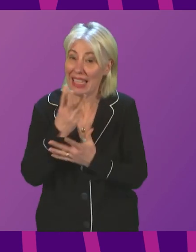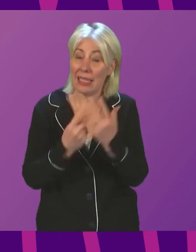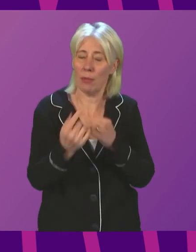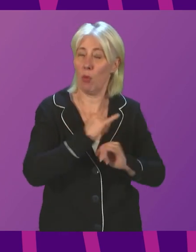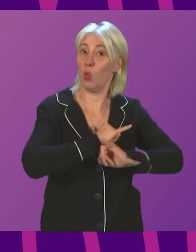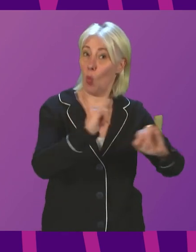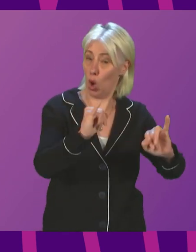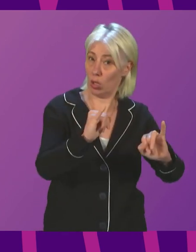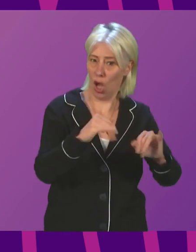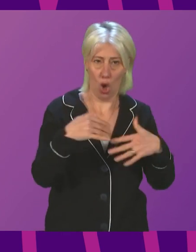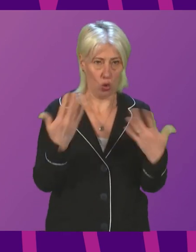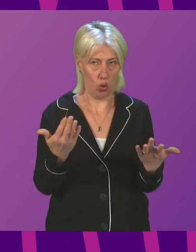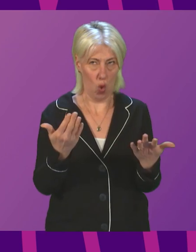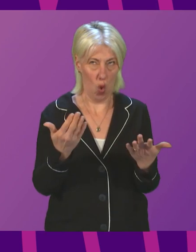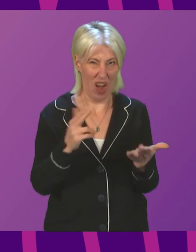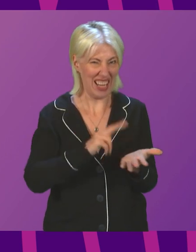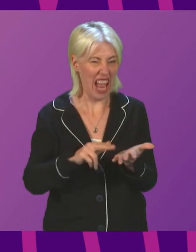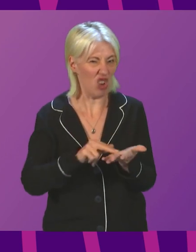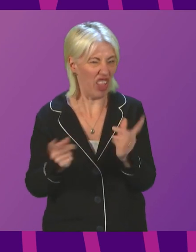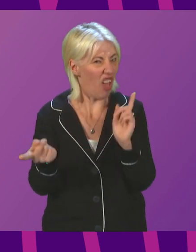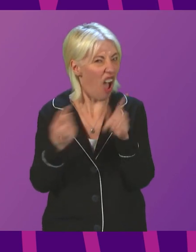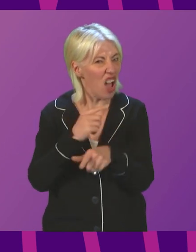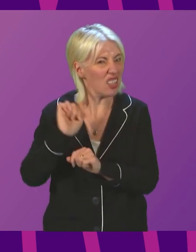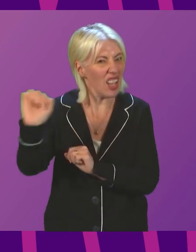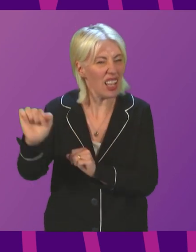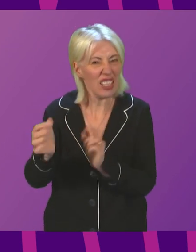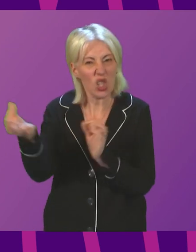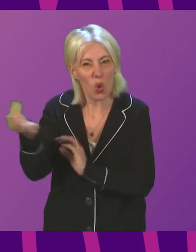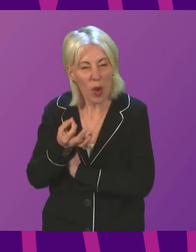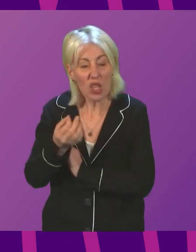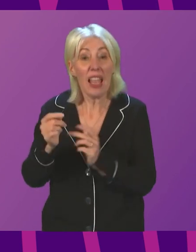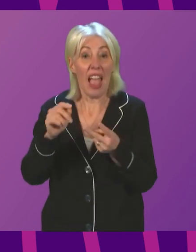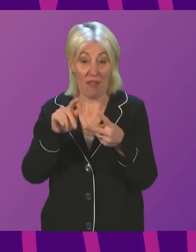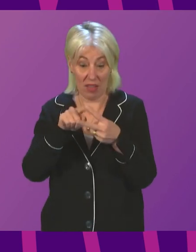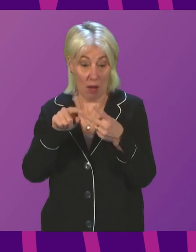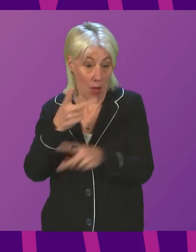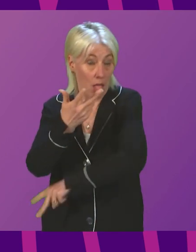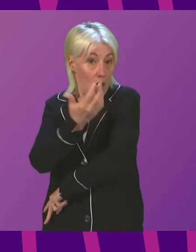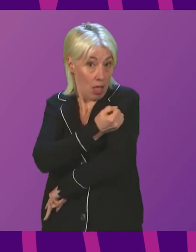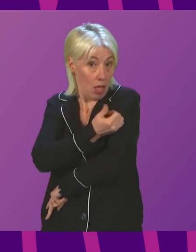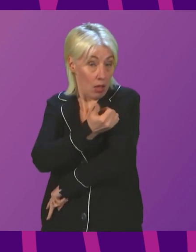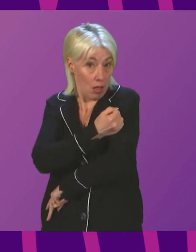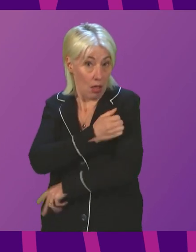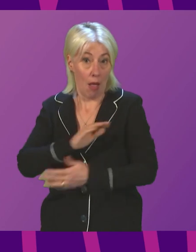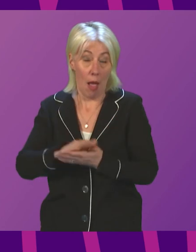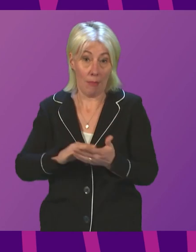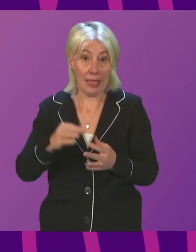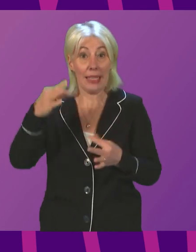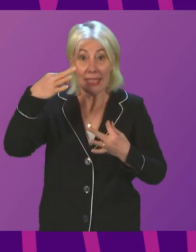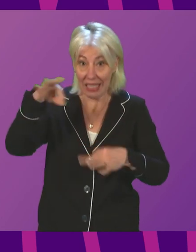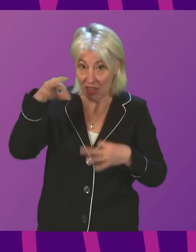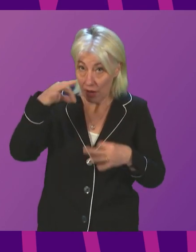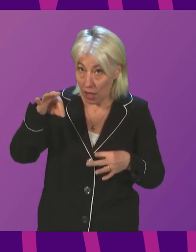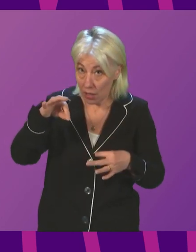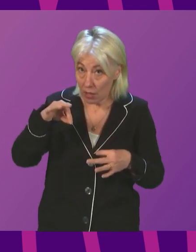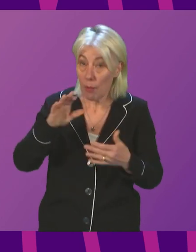that naturally answers Mr Cole Hamilton's question. That if people are double vaccinated, therefore having a COVID certificate as